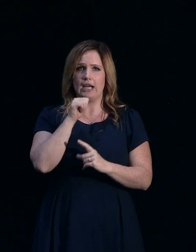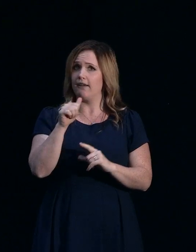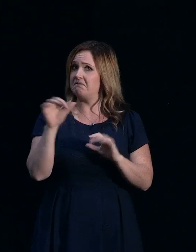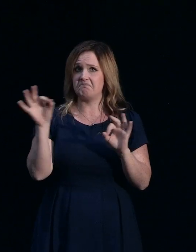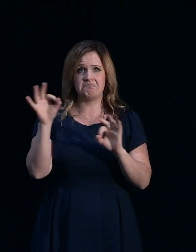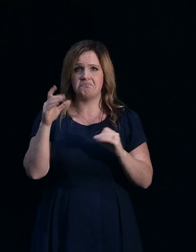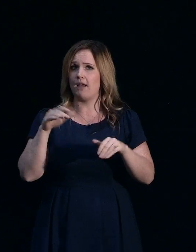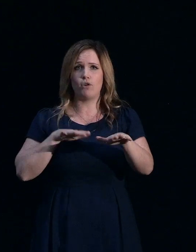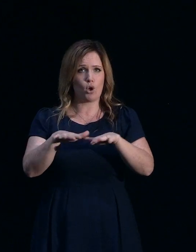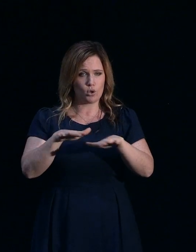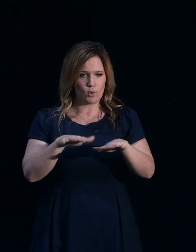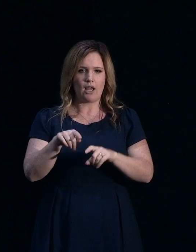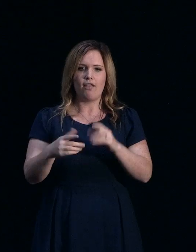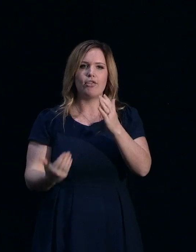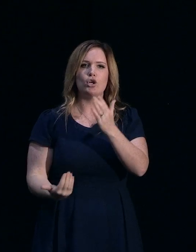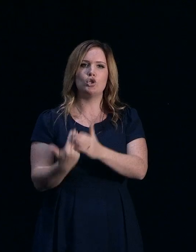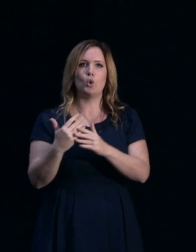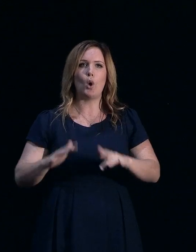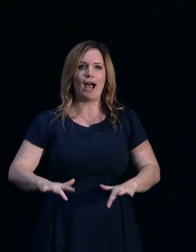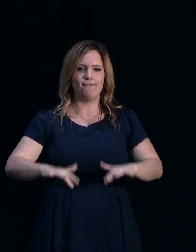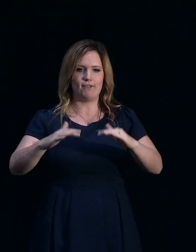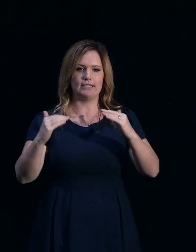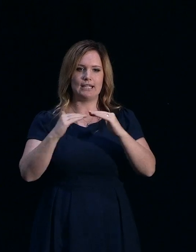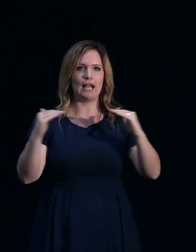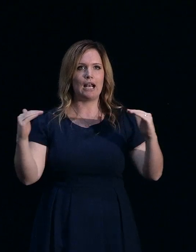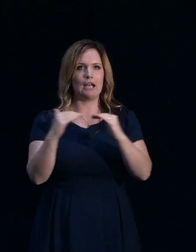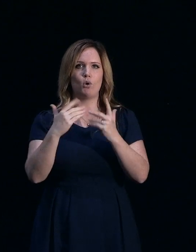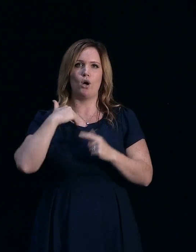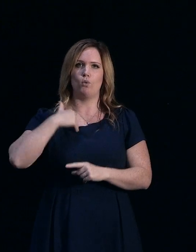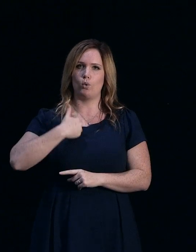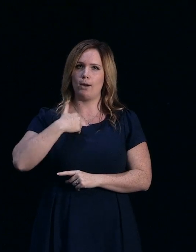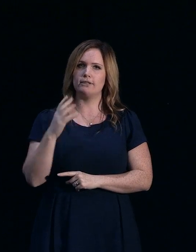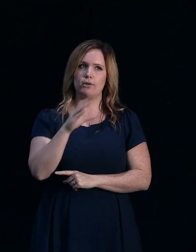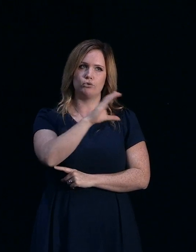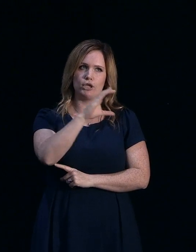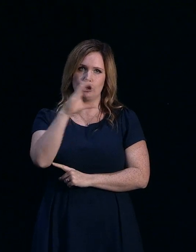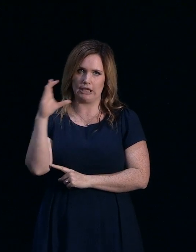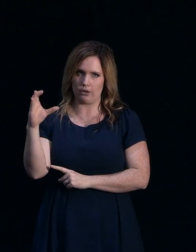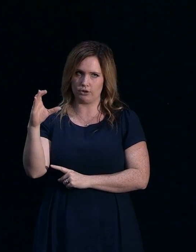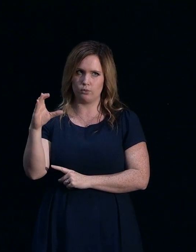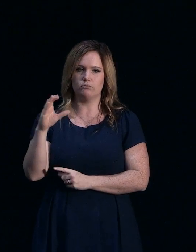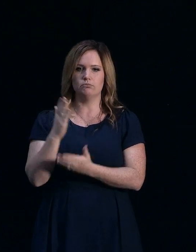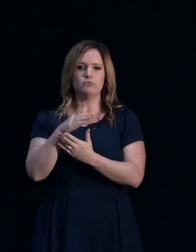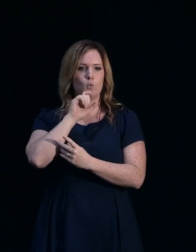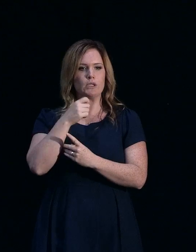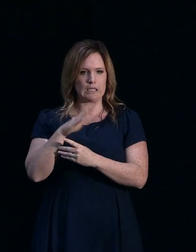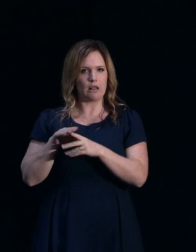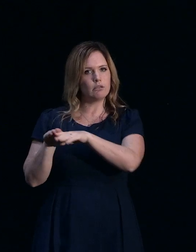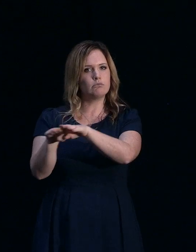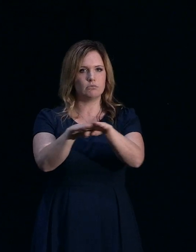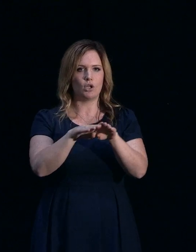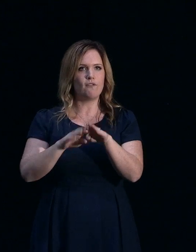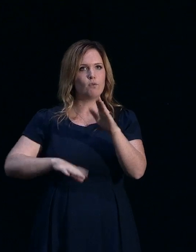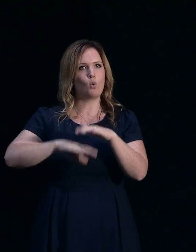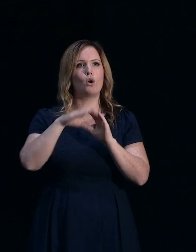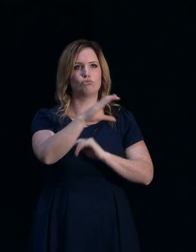earthquake, the new flood level requirements that were introduced by the City Council would have applied across Christchurch